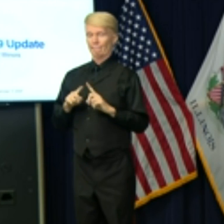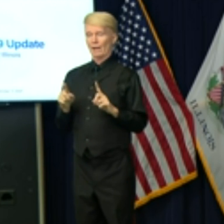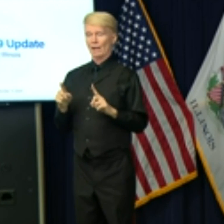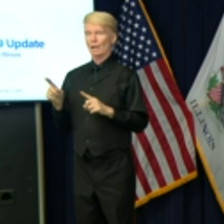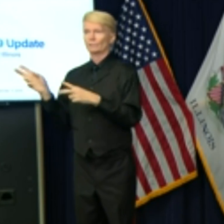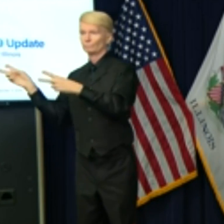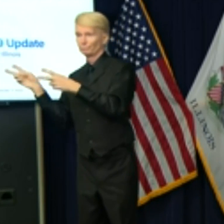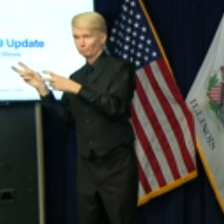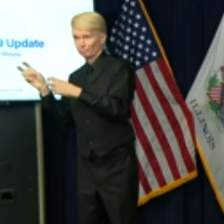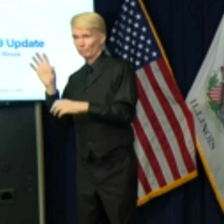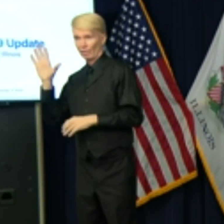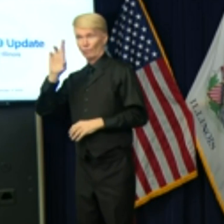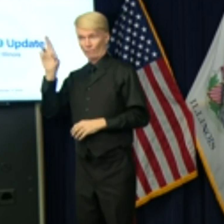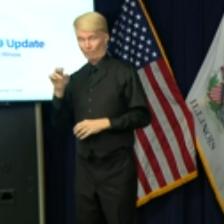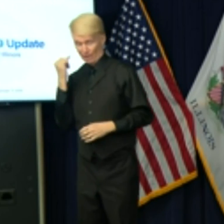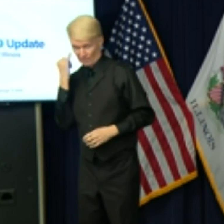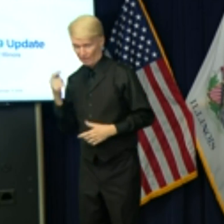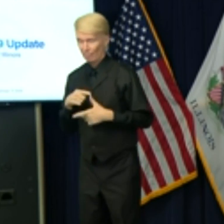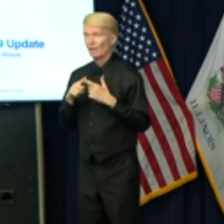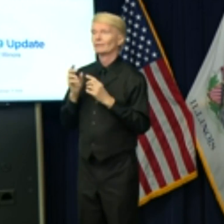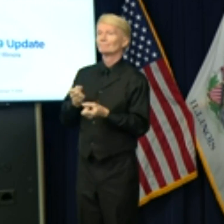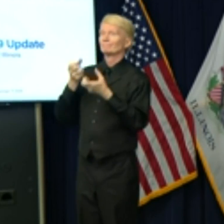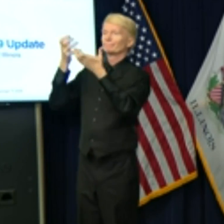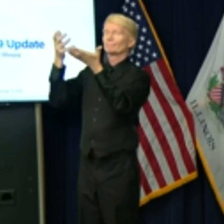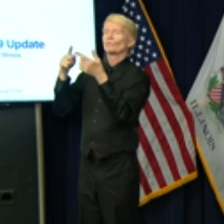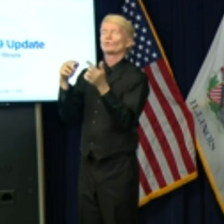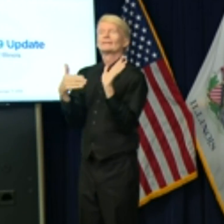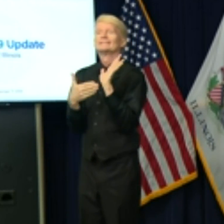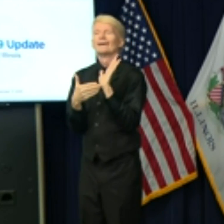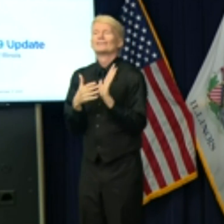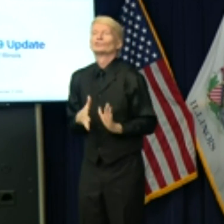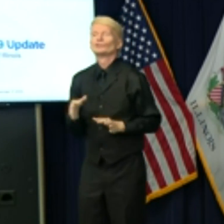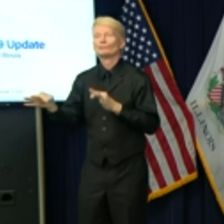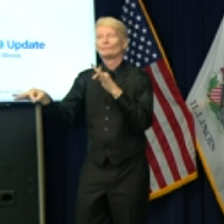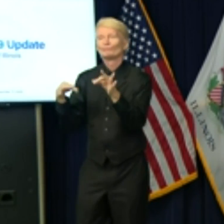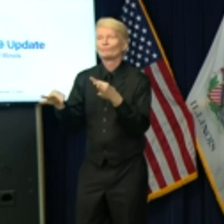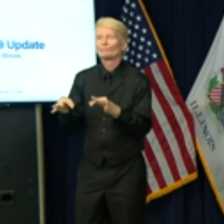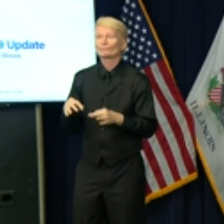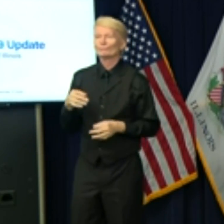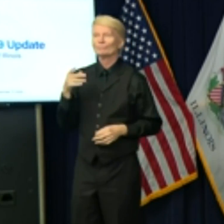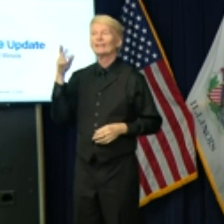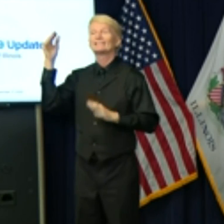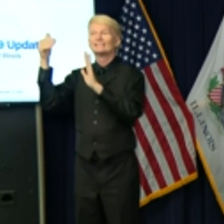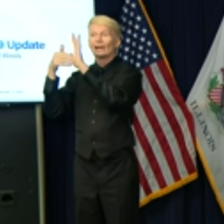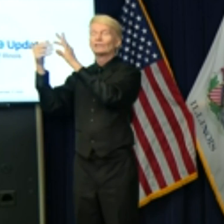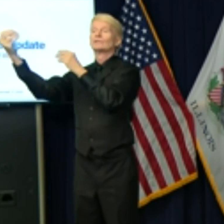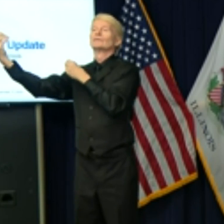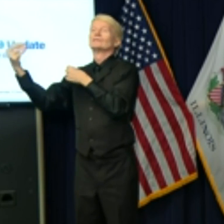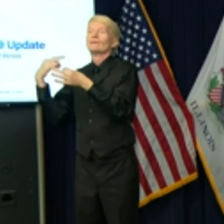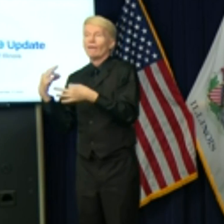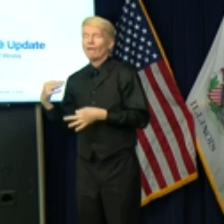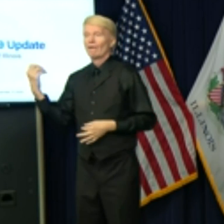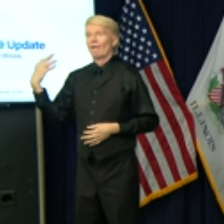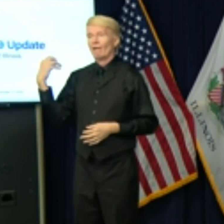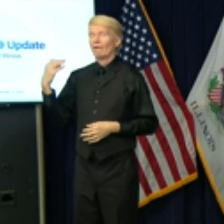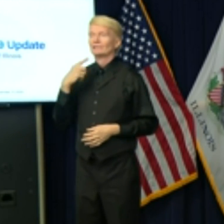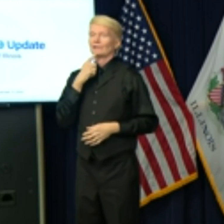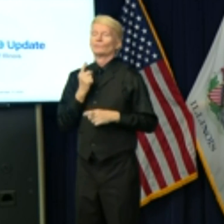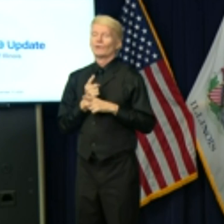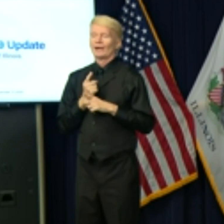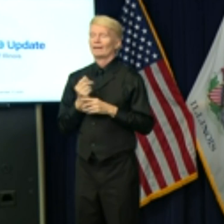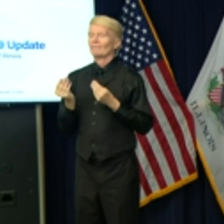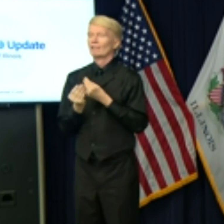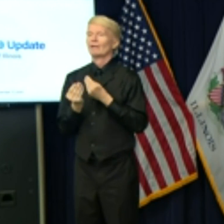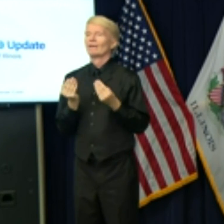ideas and then we went back and talked to the doctors, and they've given us the right flow here. And you'll see that in most industries, things are